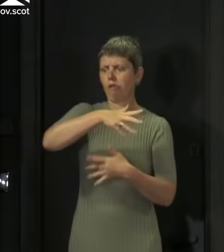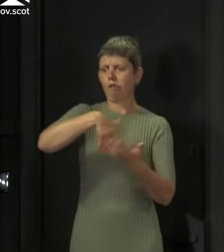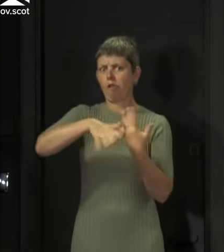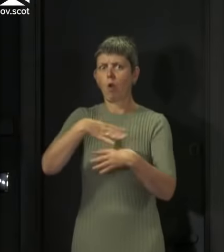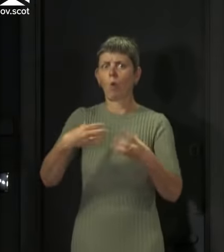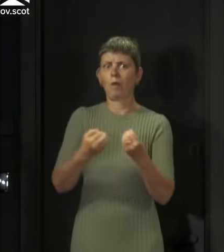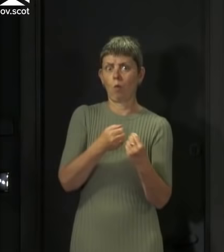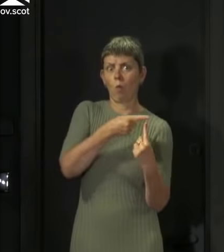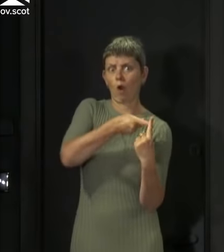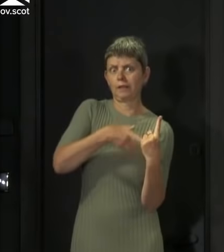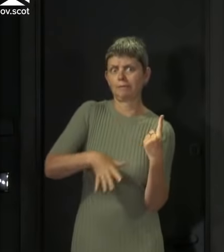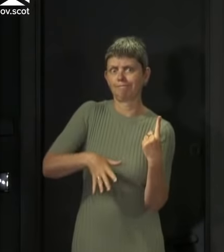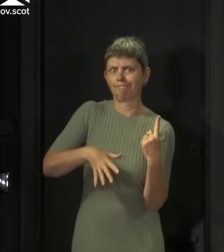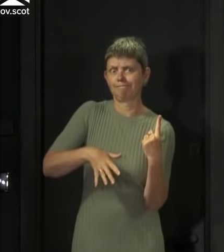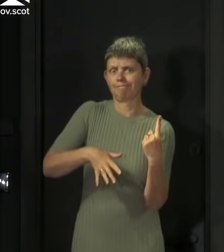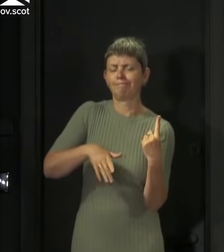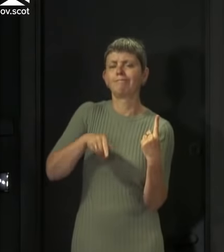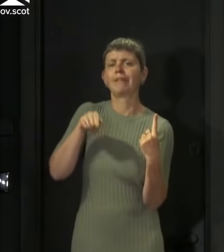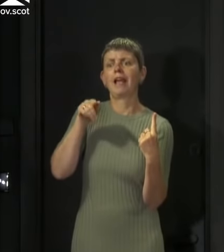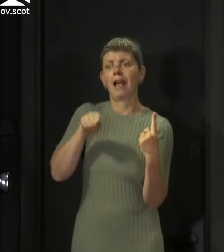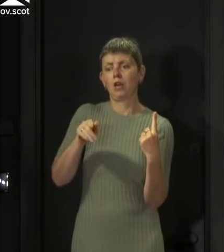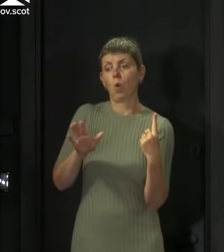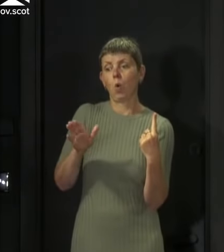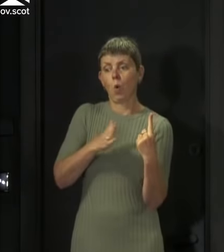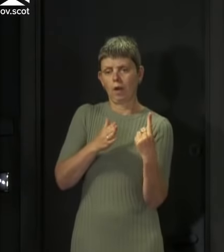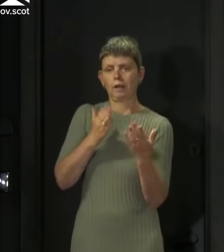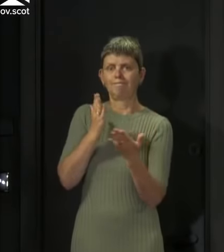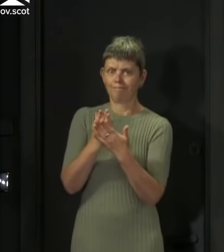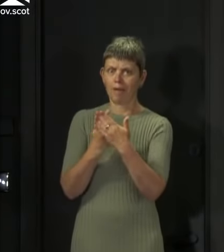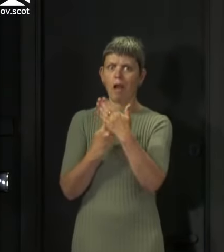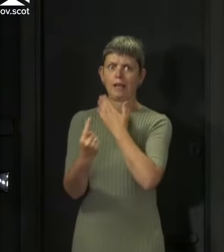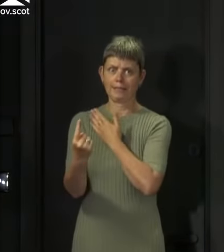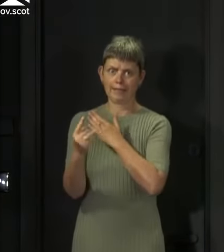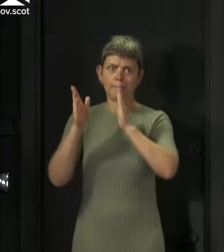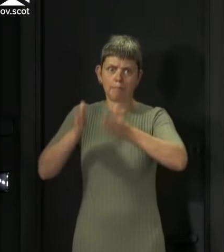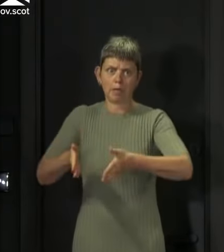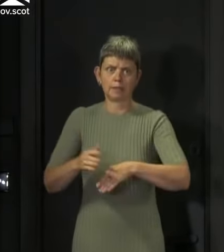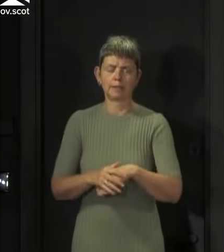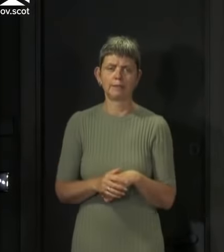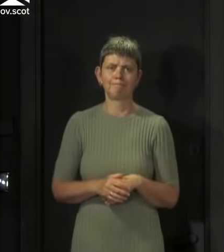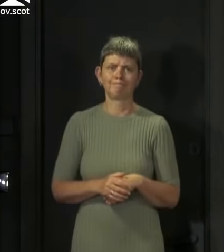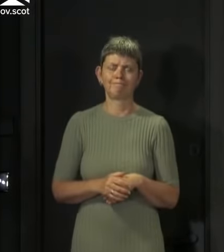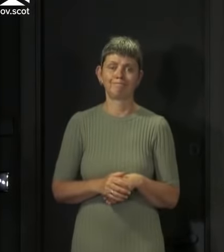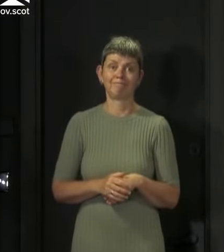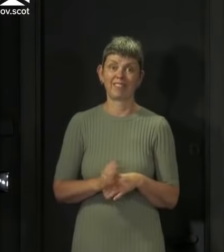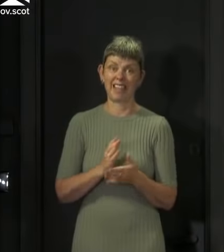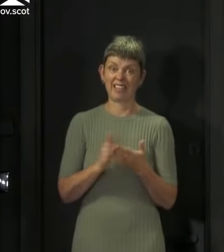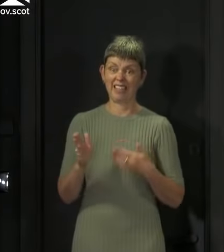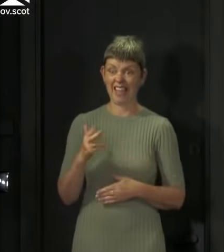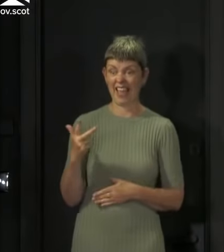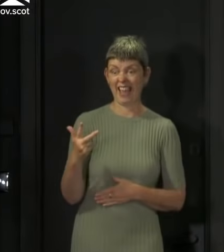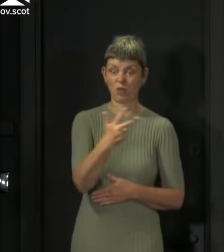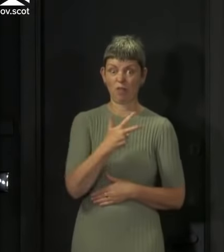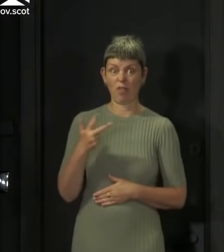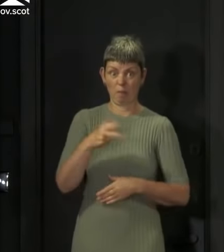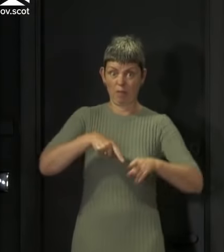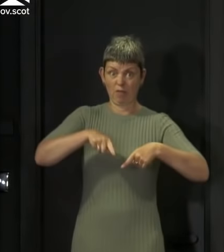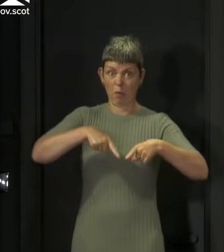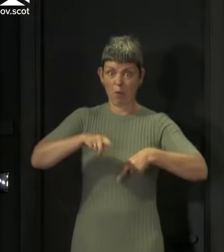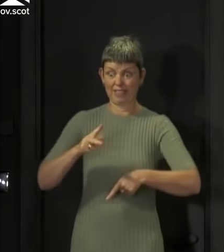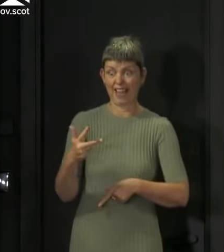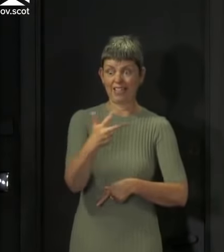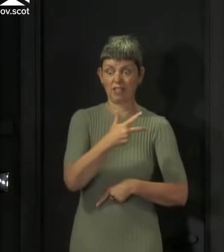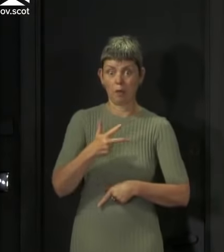with one of those individuals and they are all therefore self-isolating. It is now clear that all eight of these players